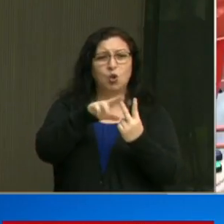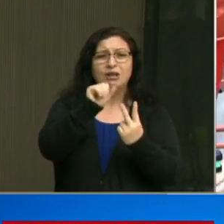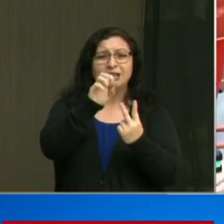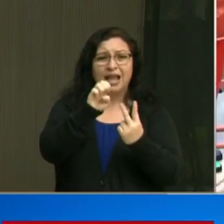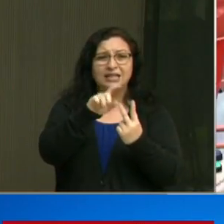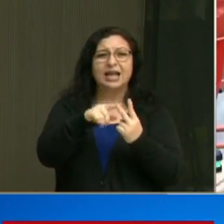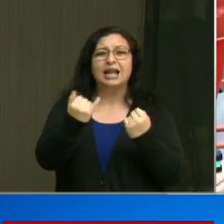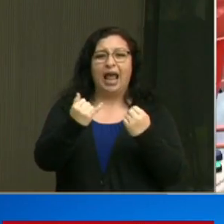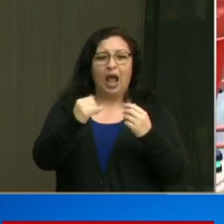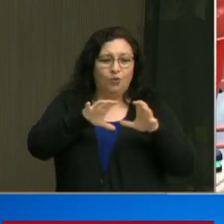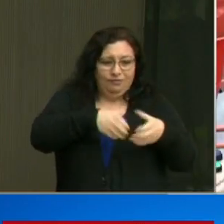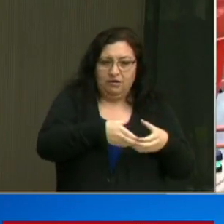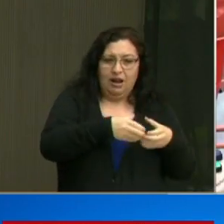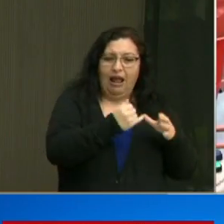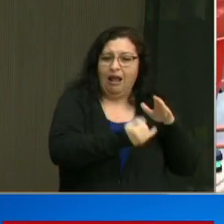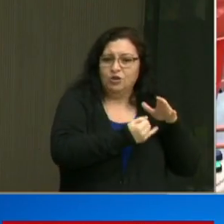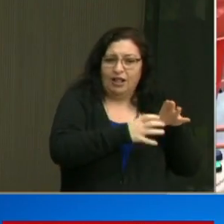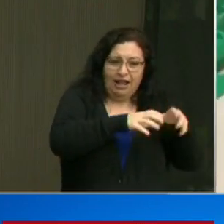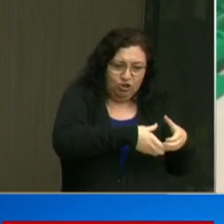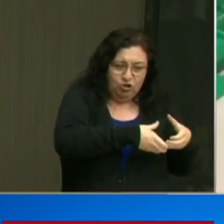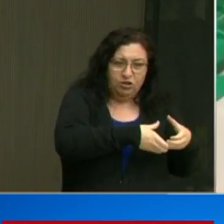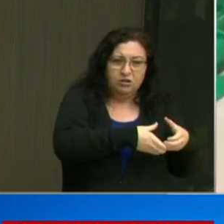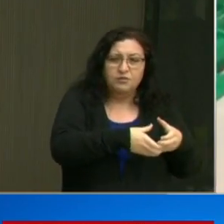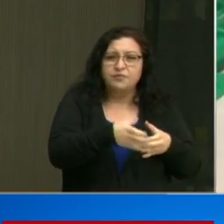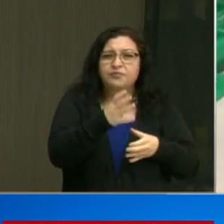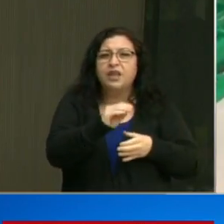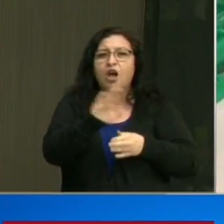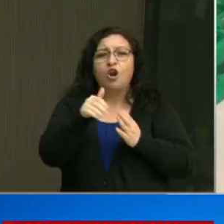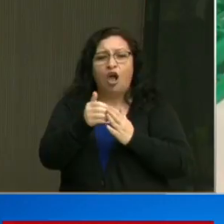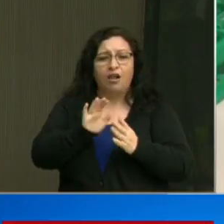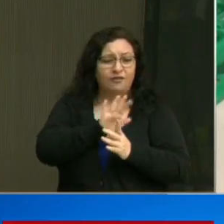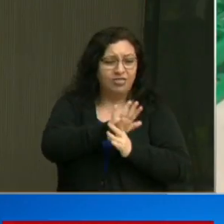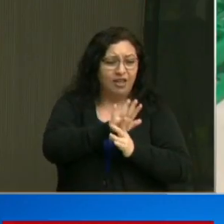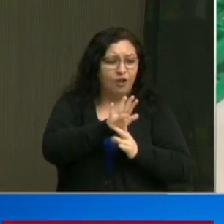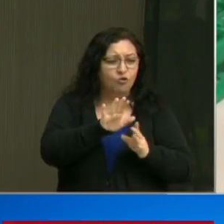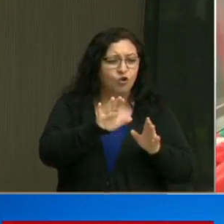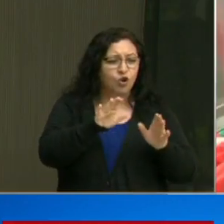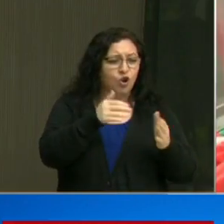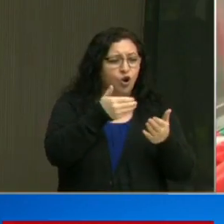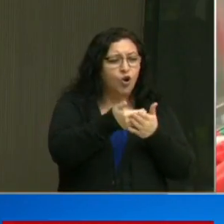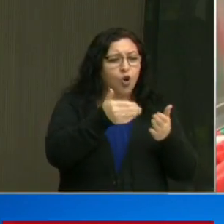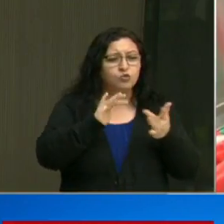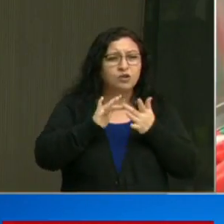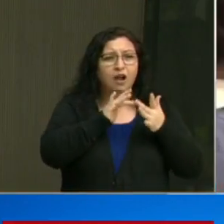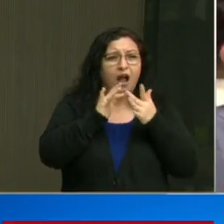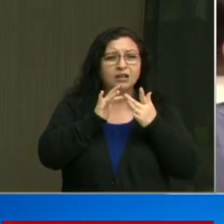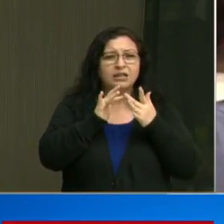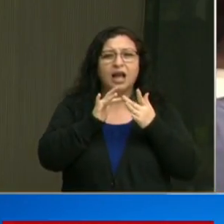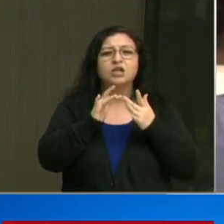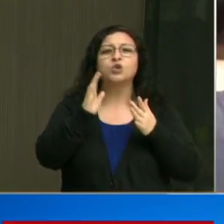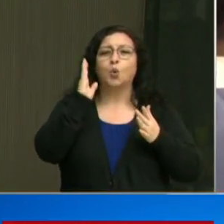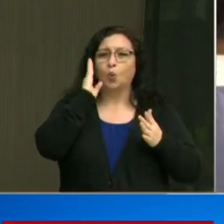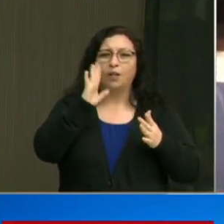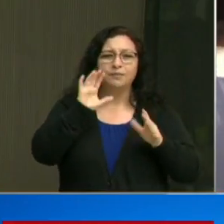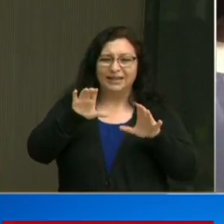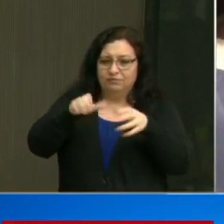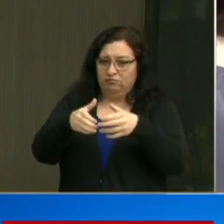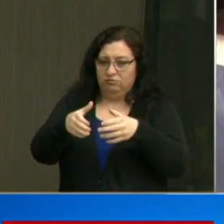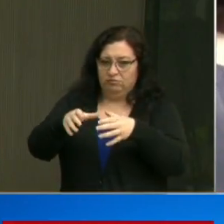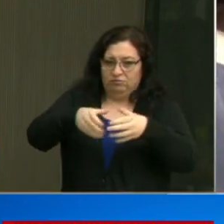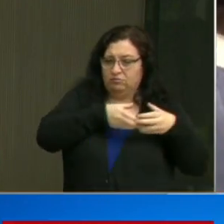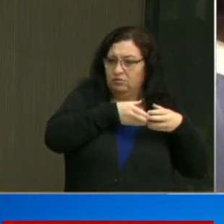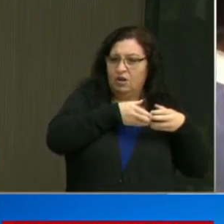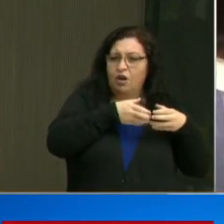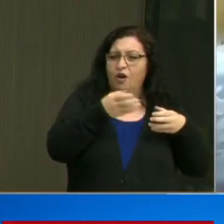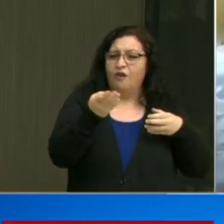are now in isolation, and all of their close contacts are or will be quarantined for up